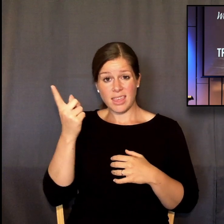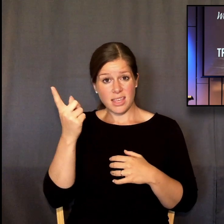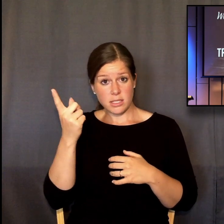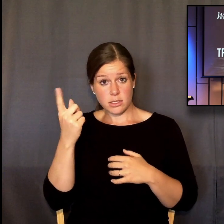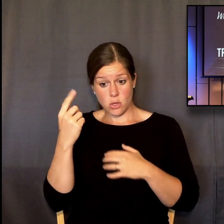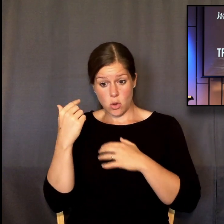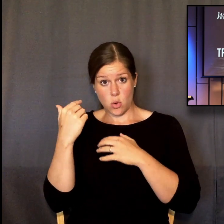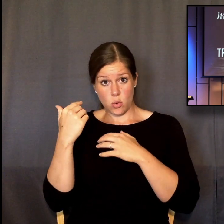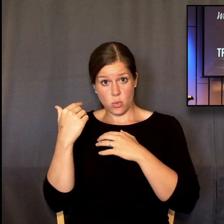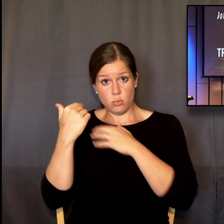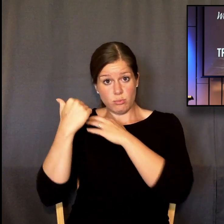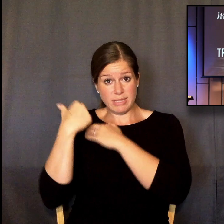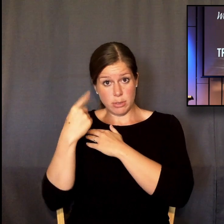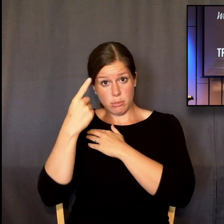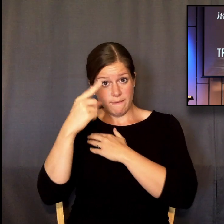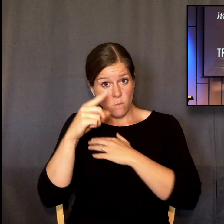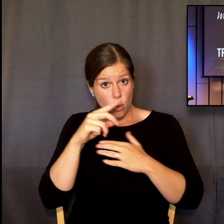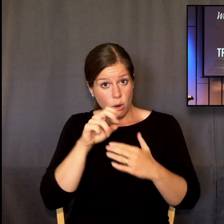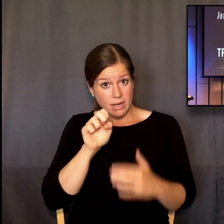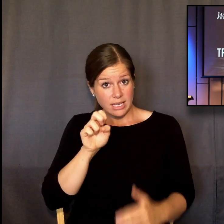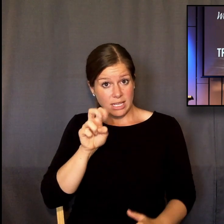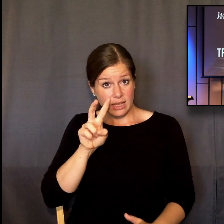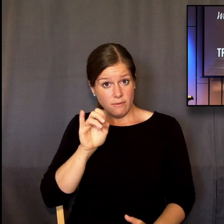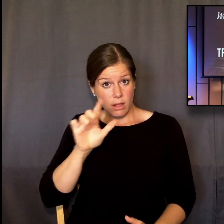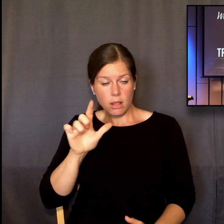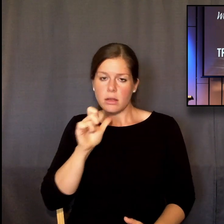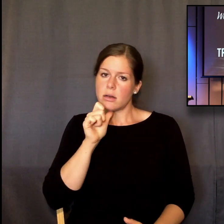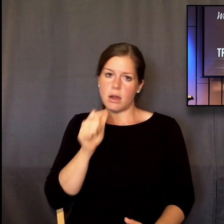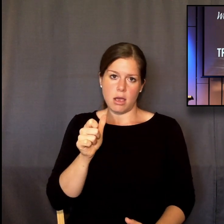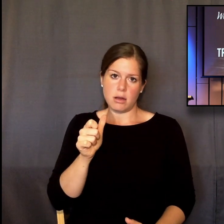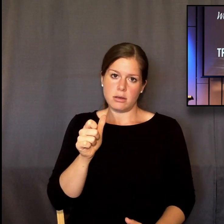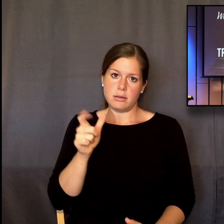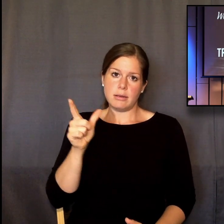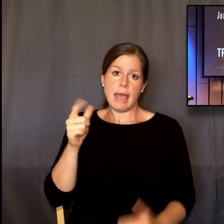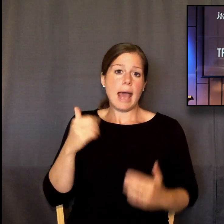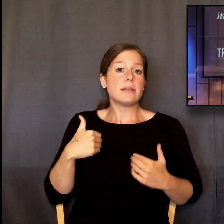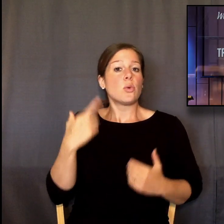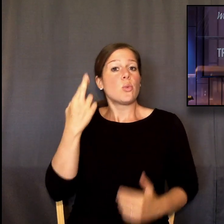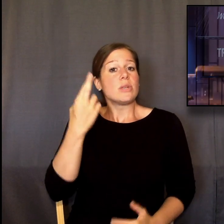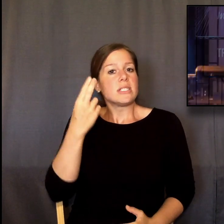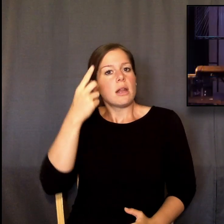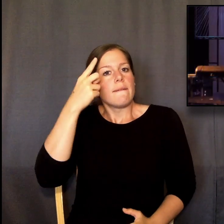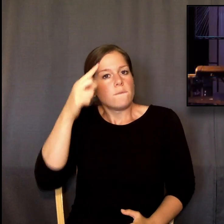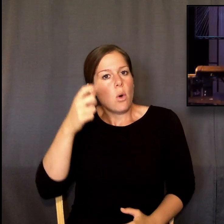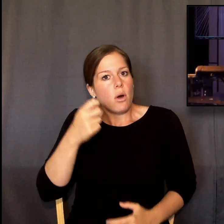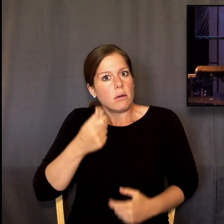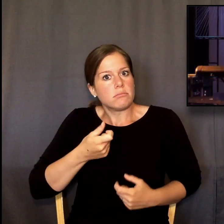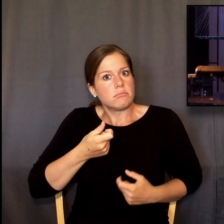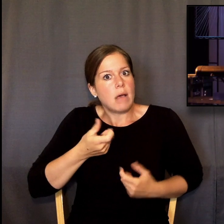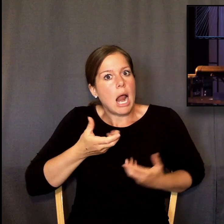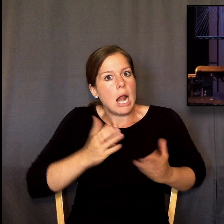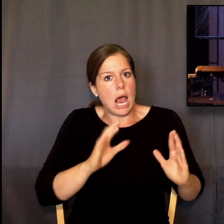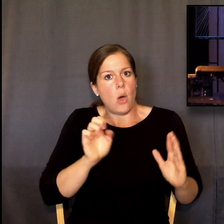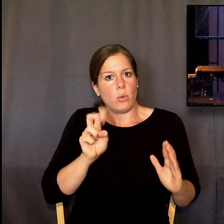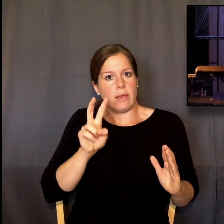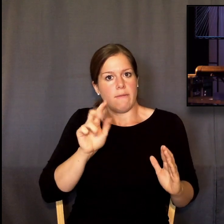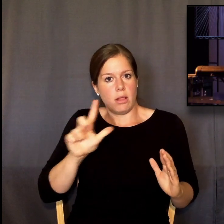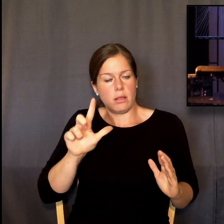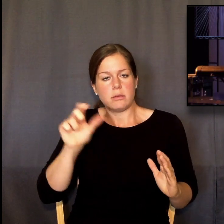evil, even though he may have tens of thousands of reasons for the evil. He is good. He remains good.